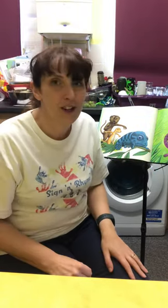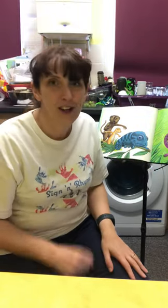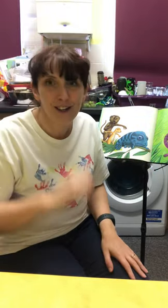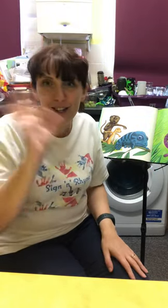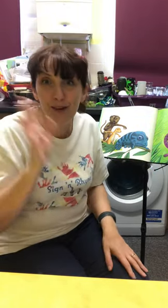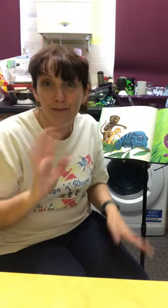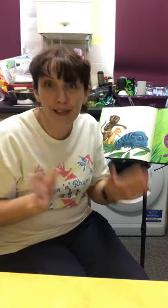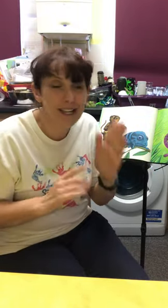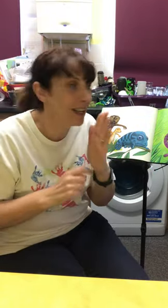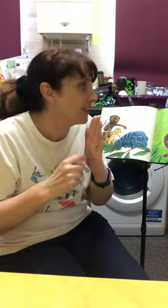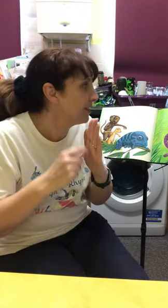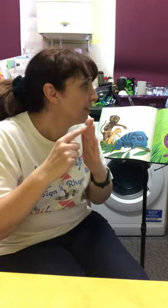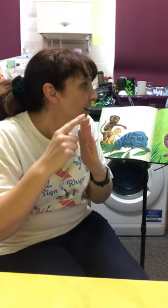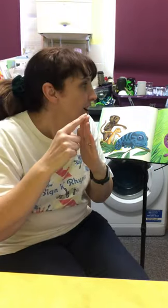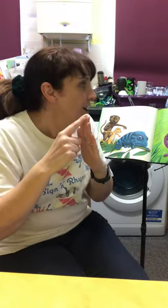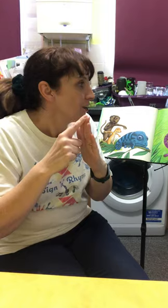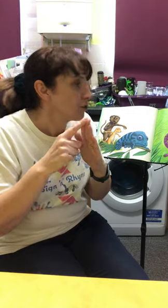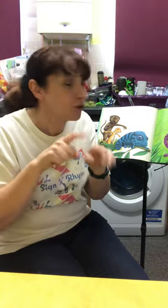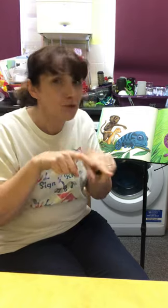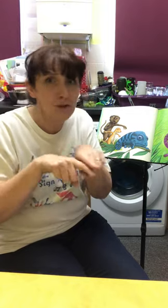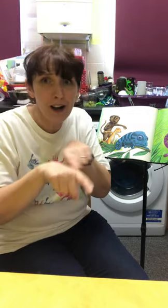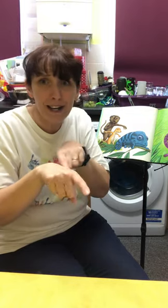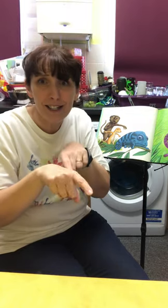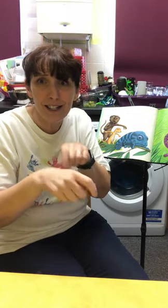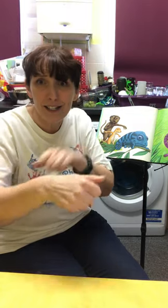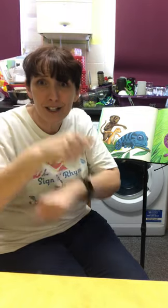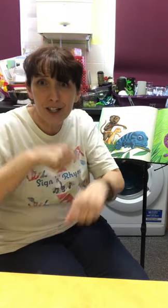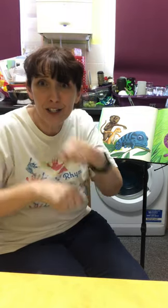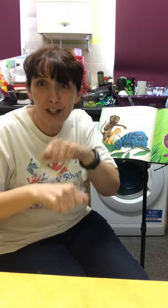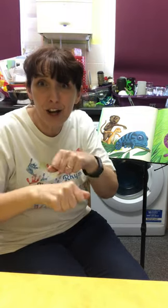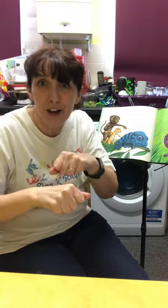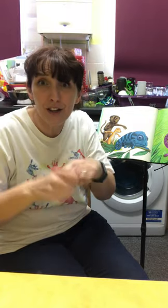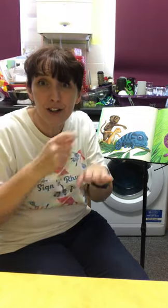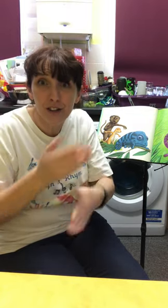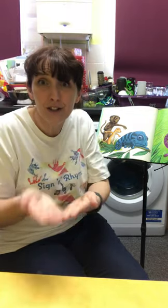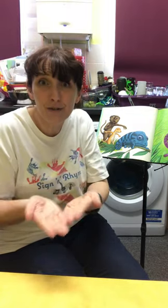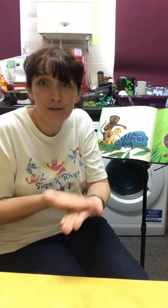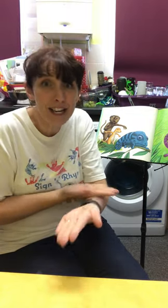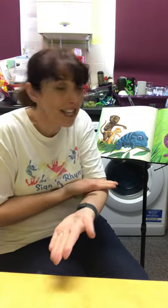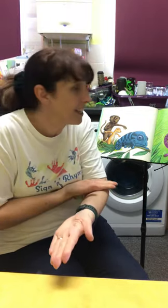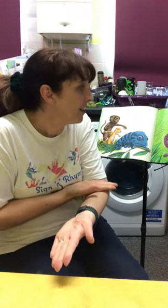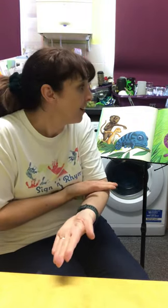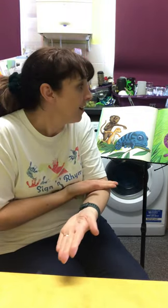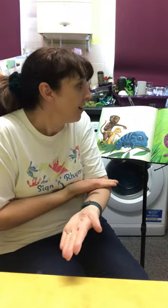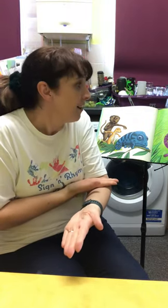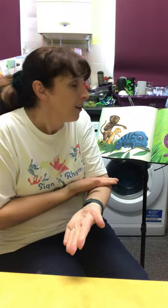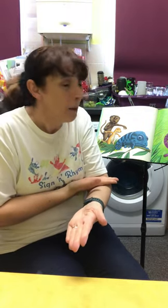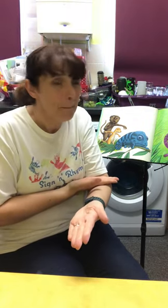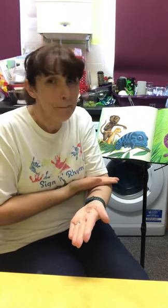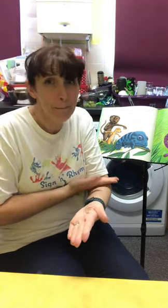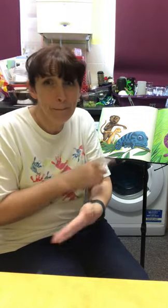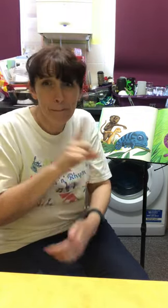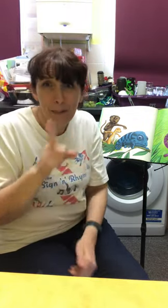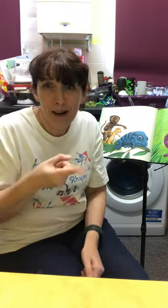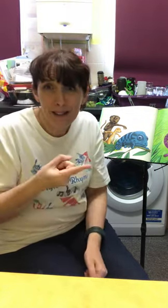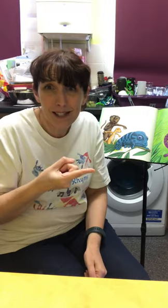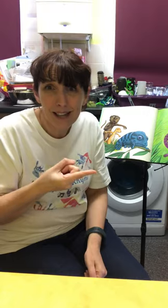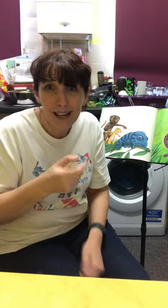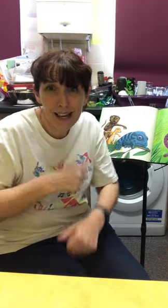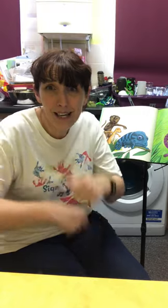Chameleon tried to turn green, but he